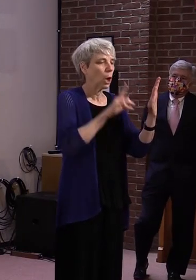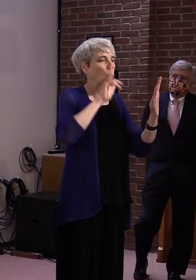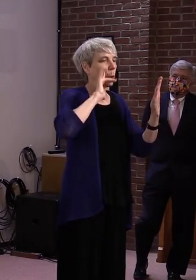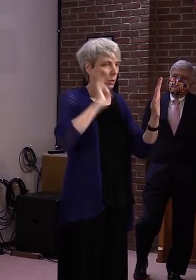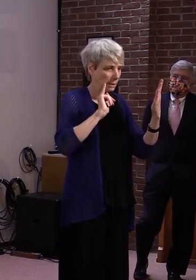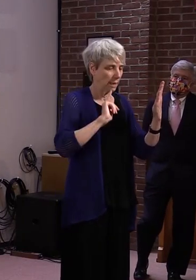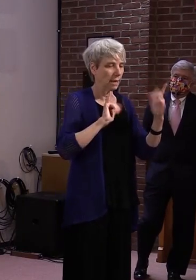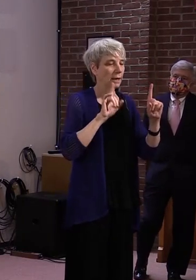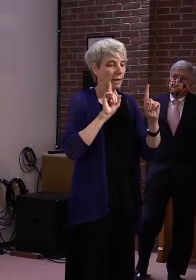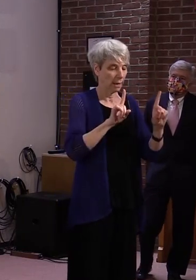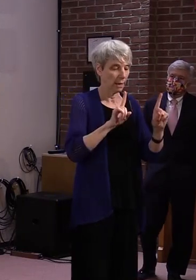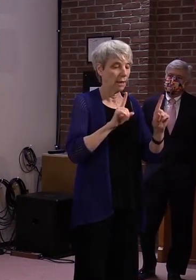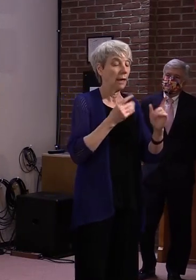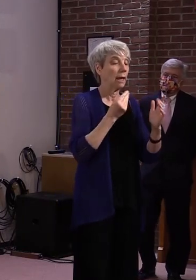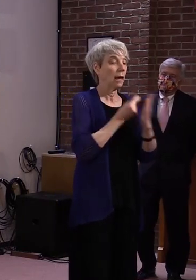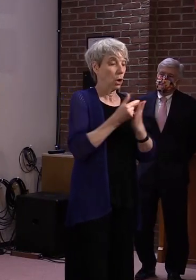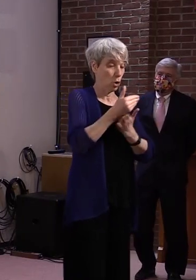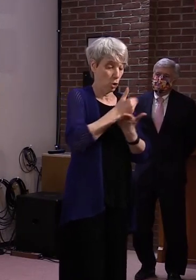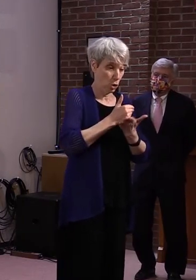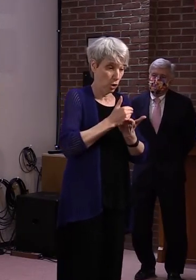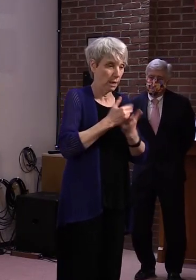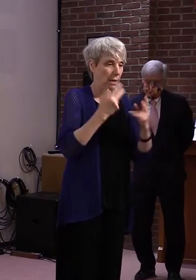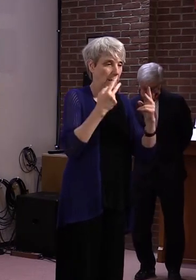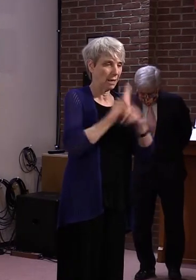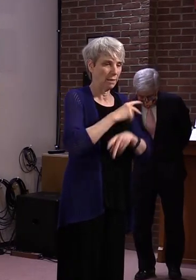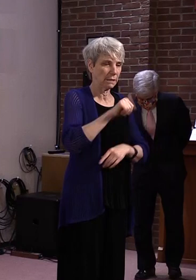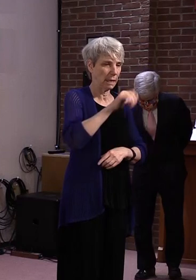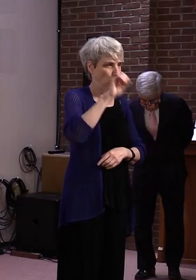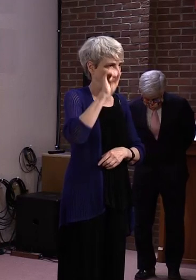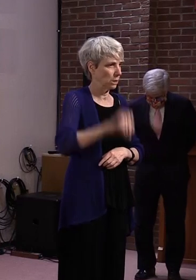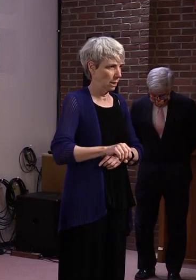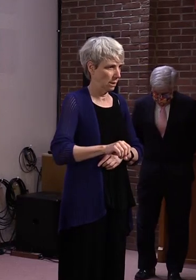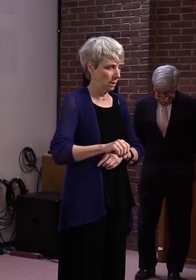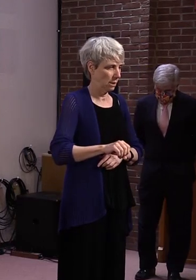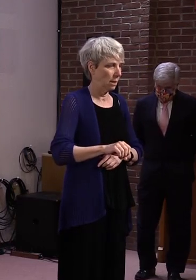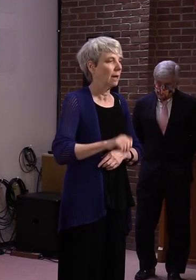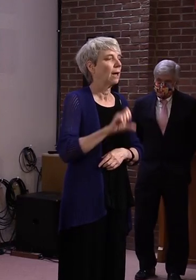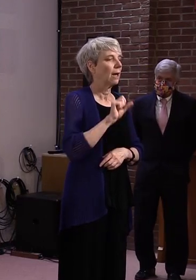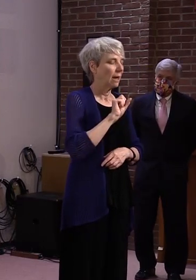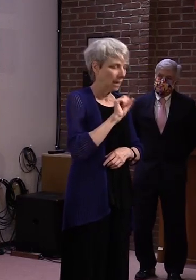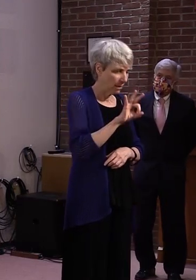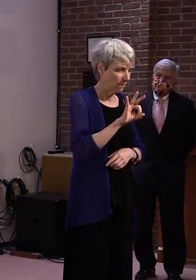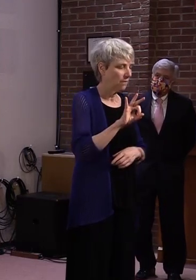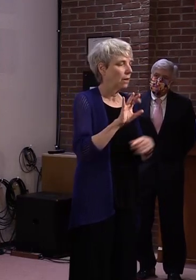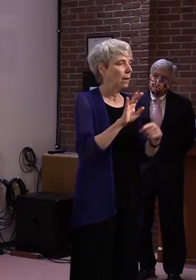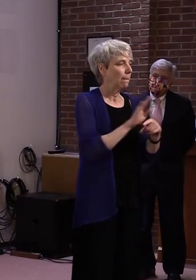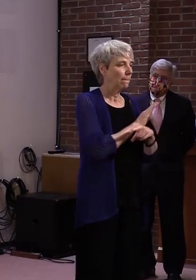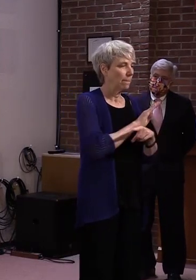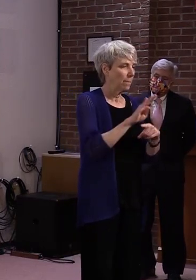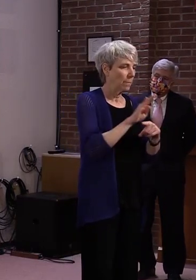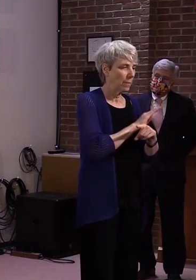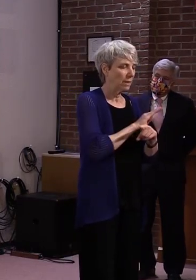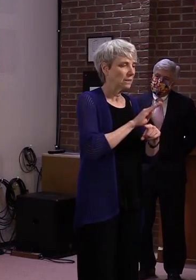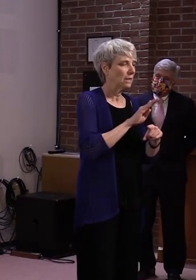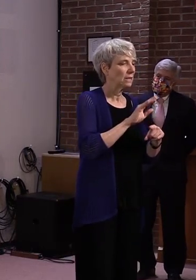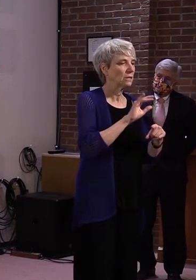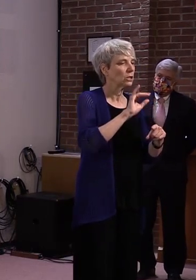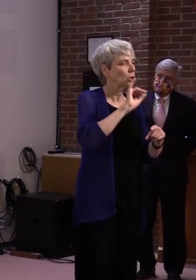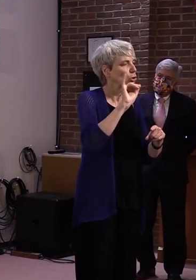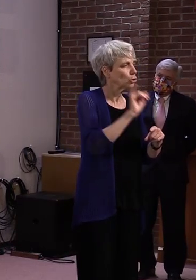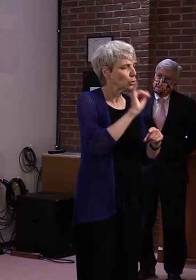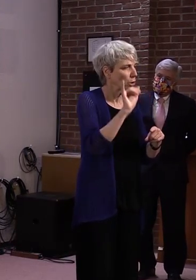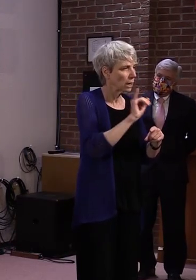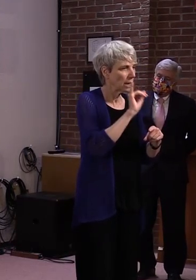will take revenue times 10% subtract out any business interruption, interruption insurance proceeds, which were pretty